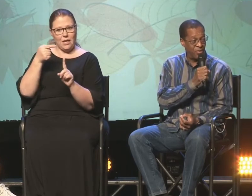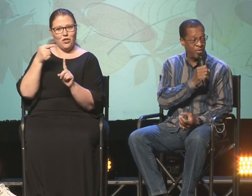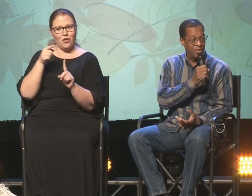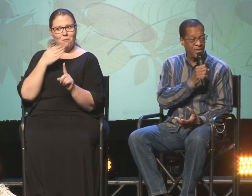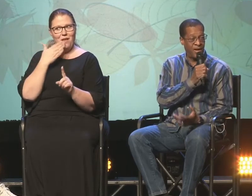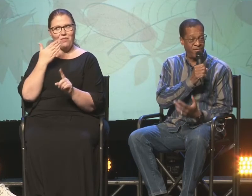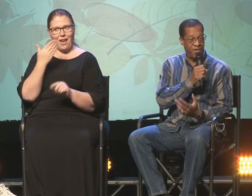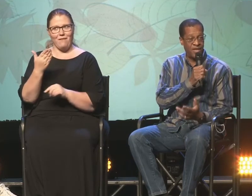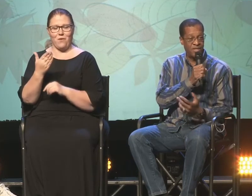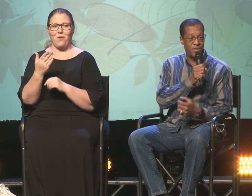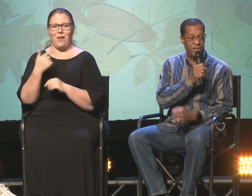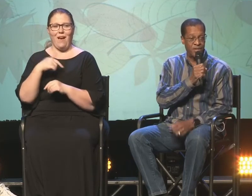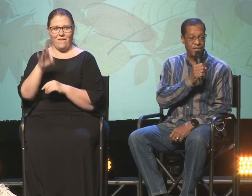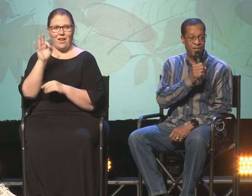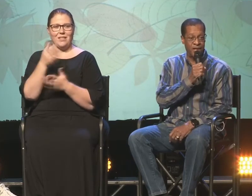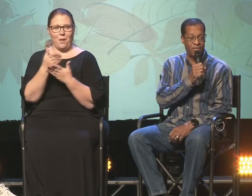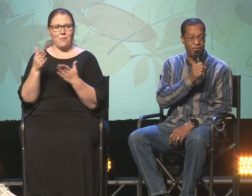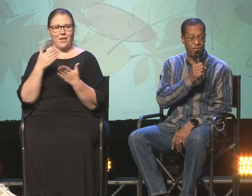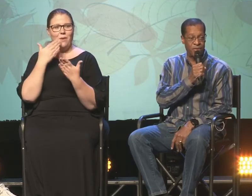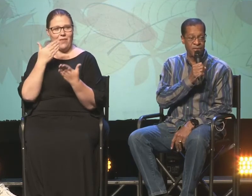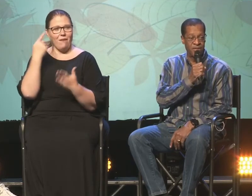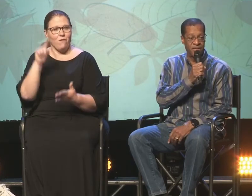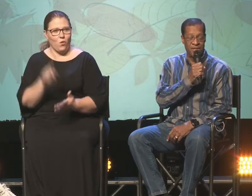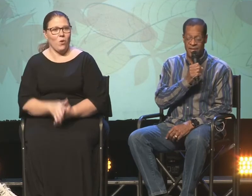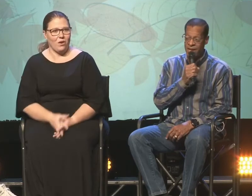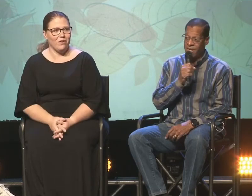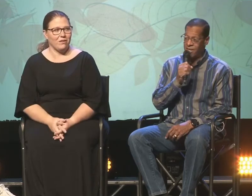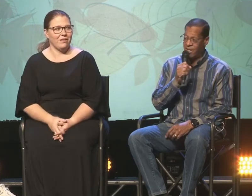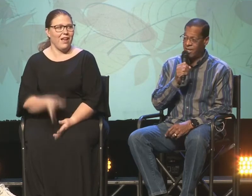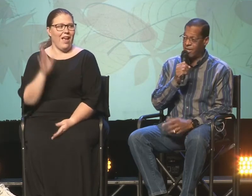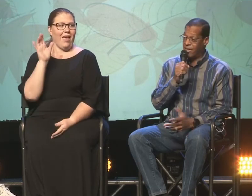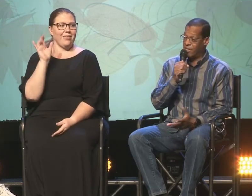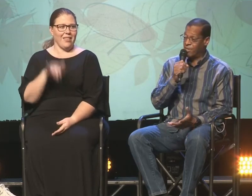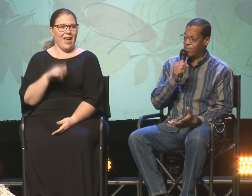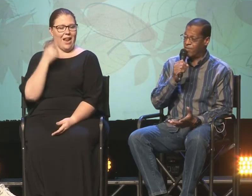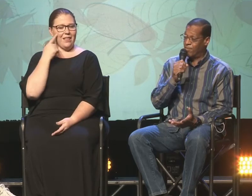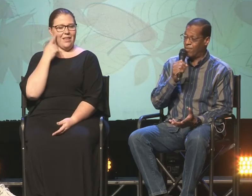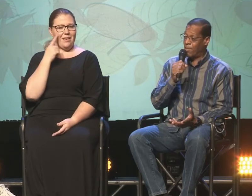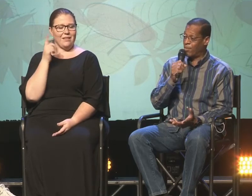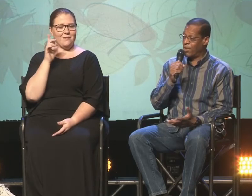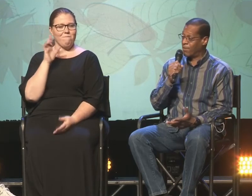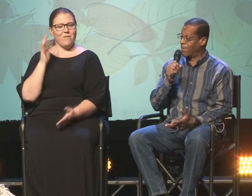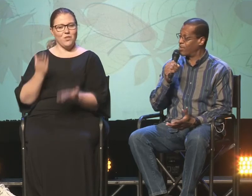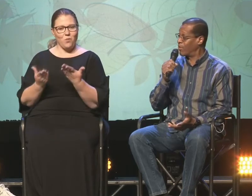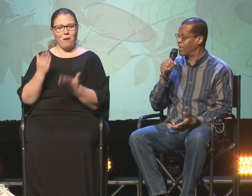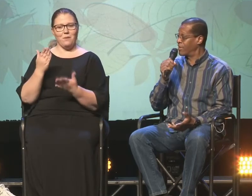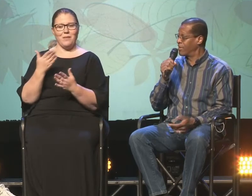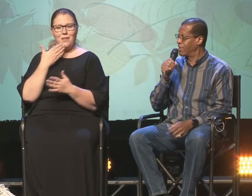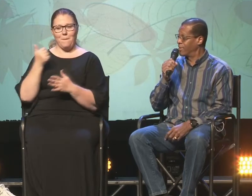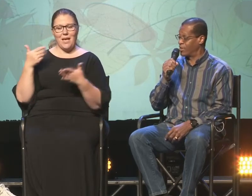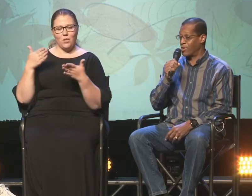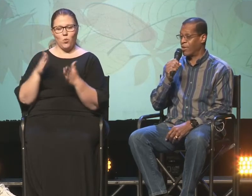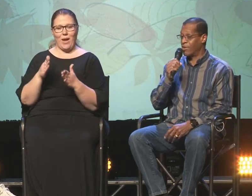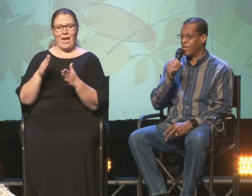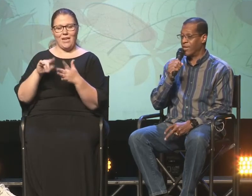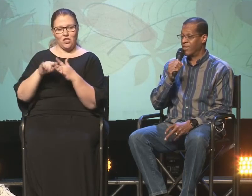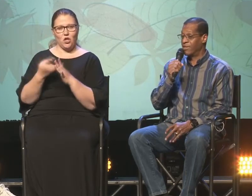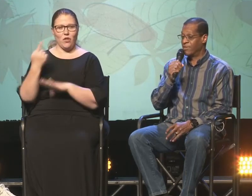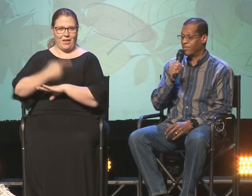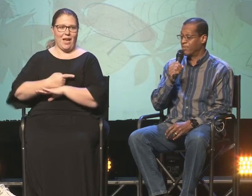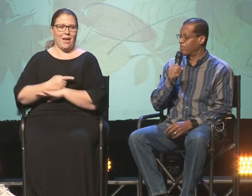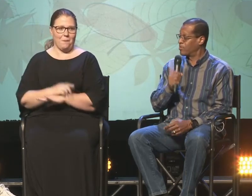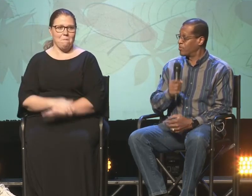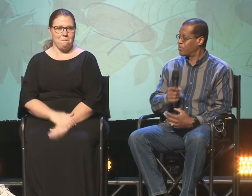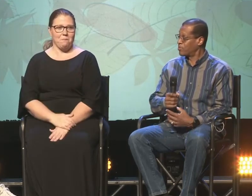thankful, I find something to be thankful for. And that, I think, is the, probably one of the best ways to start your day.